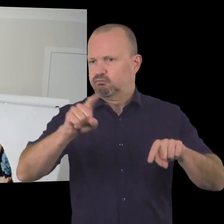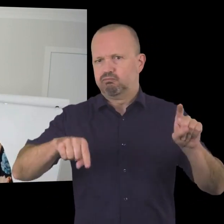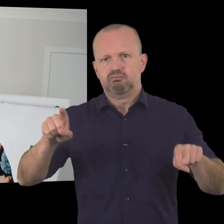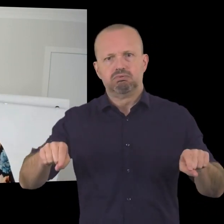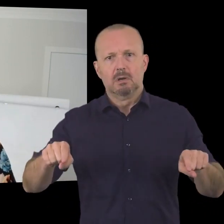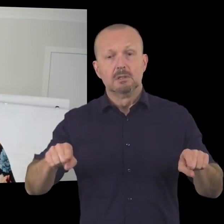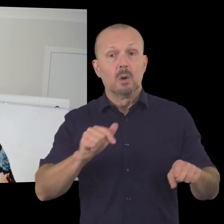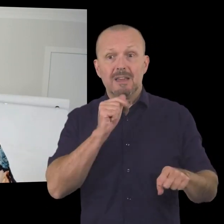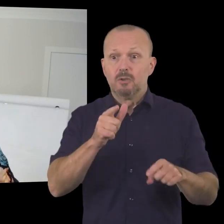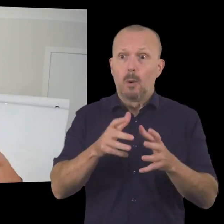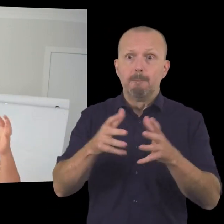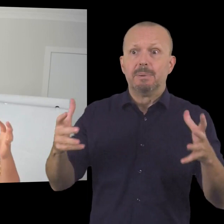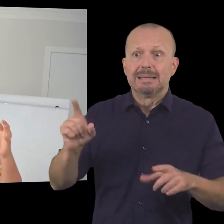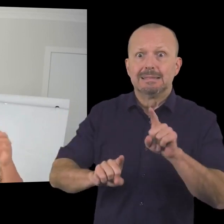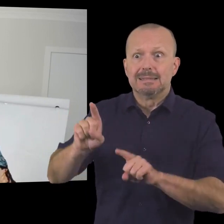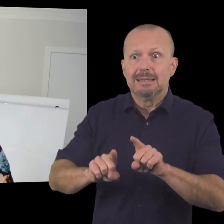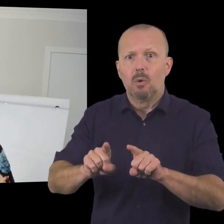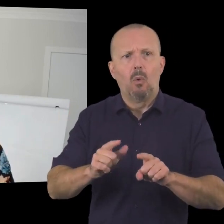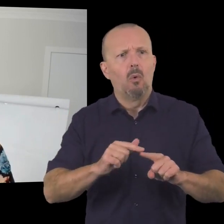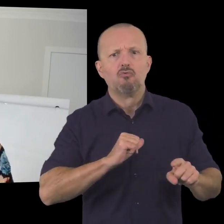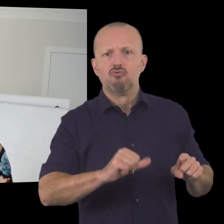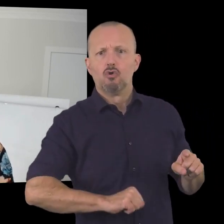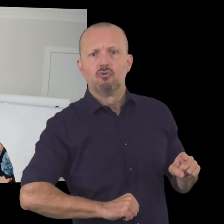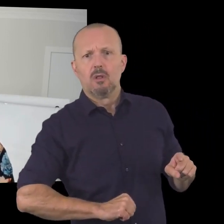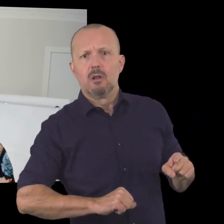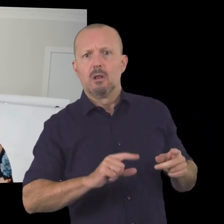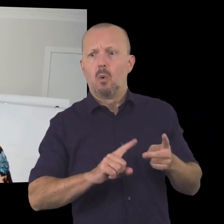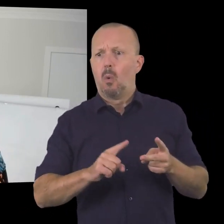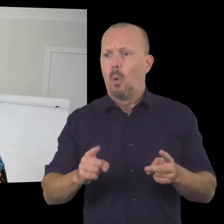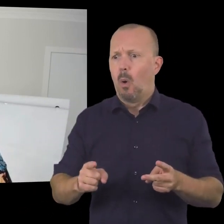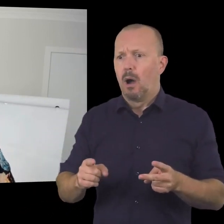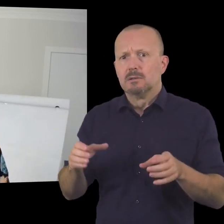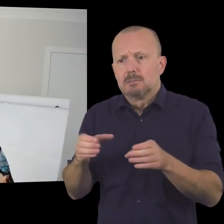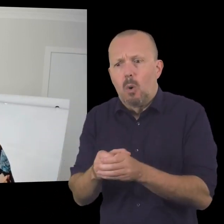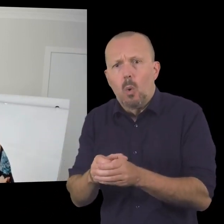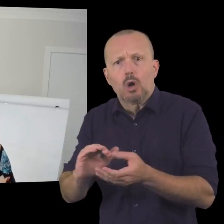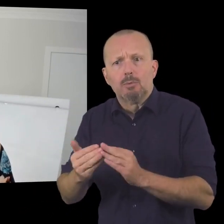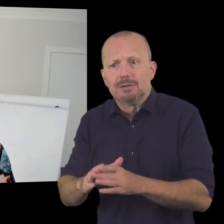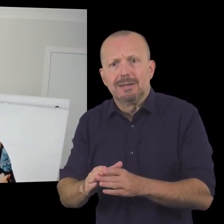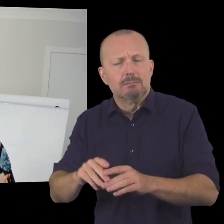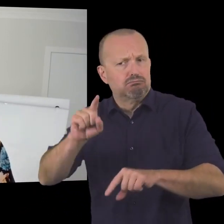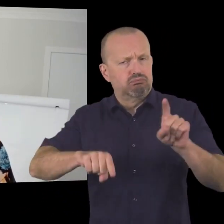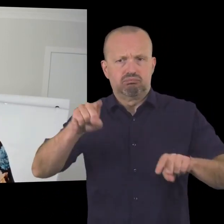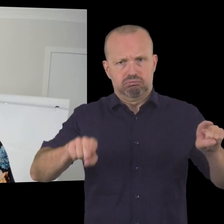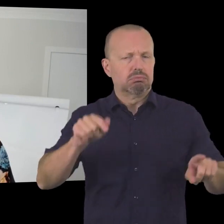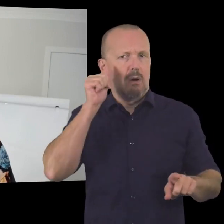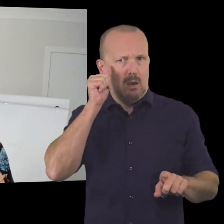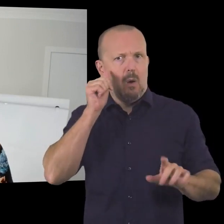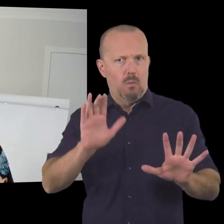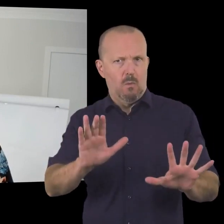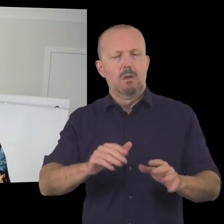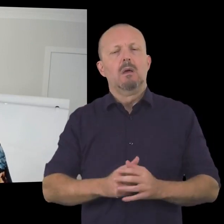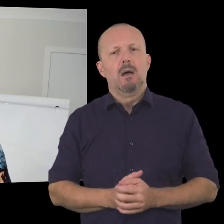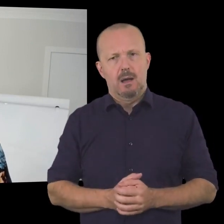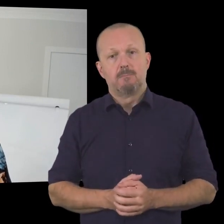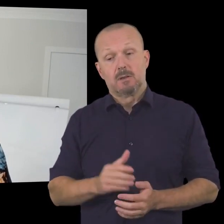some of you are based in uh large cities some of you are based in smaller communities some of you are based in tiny communities uh and what